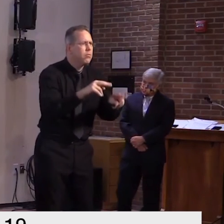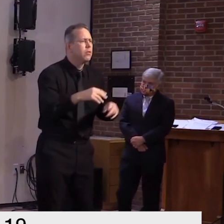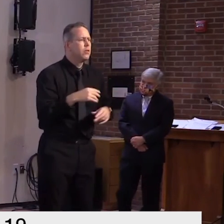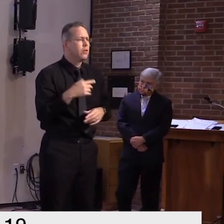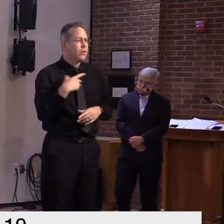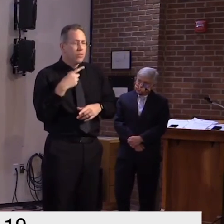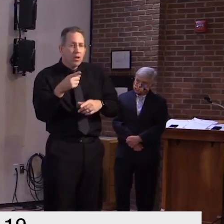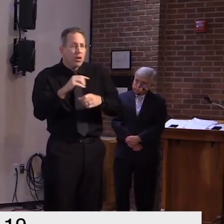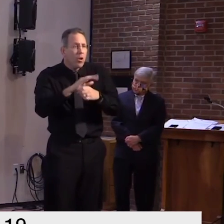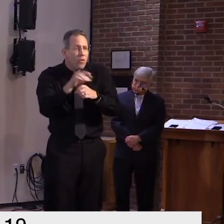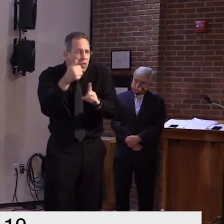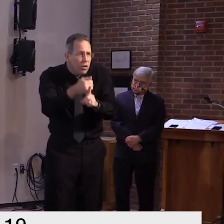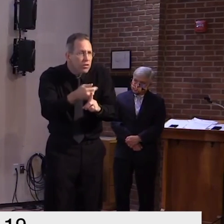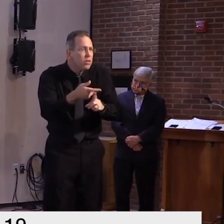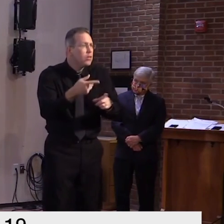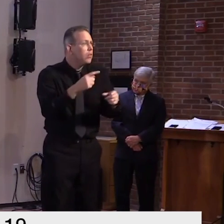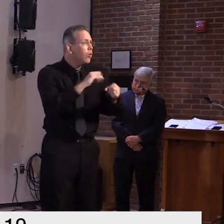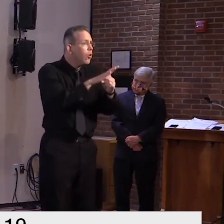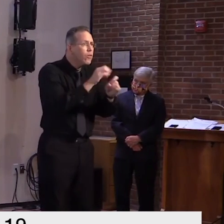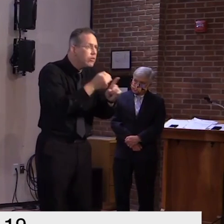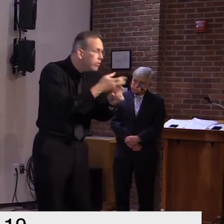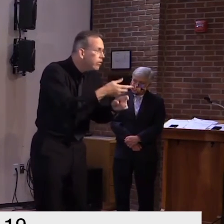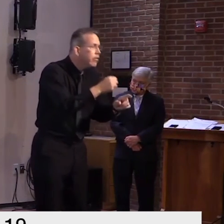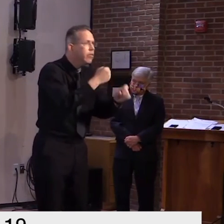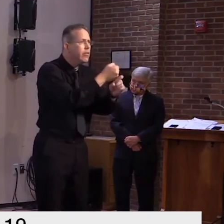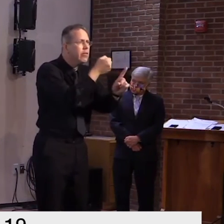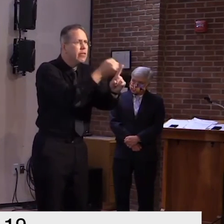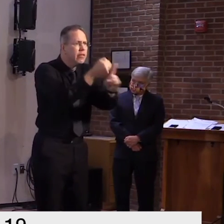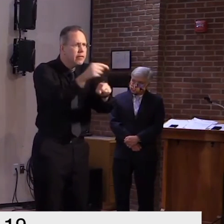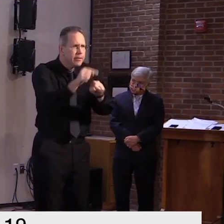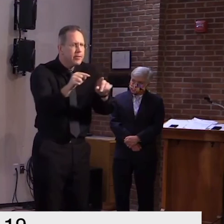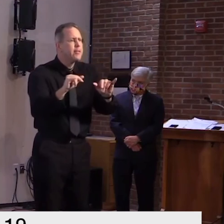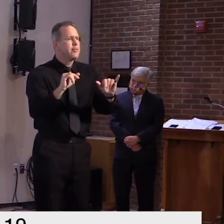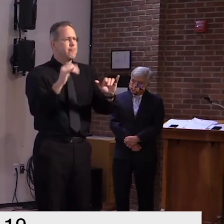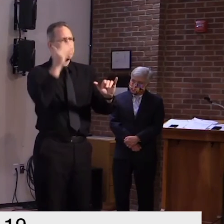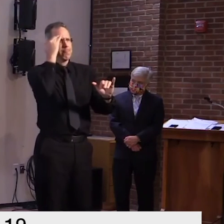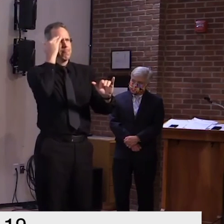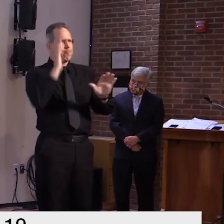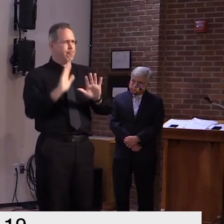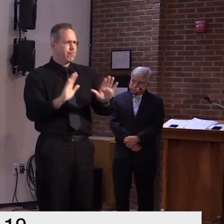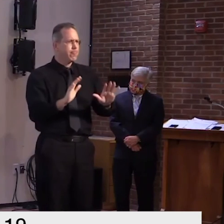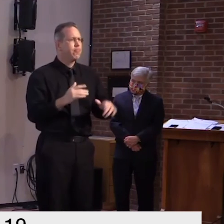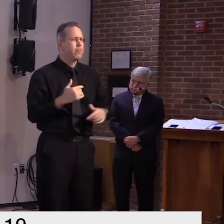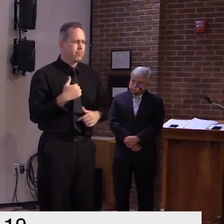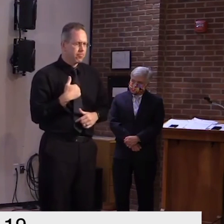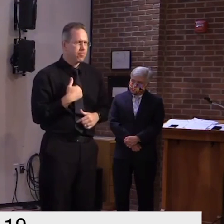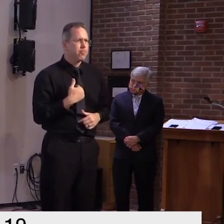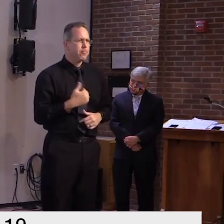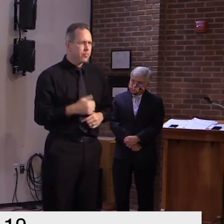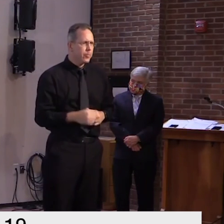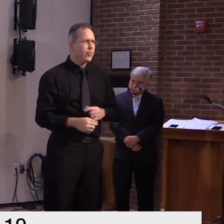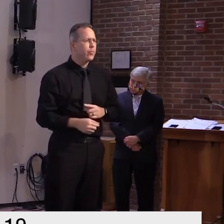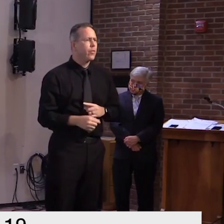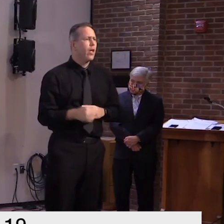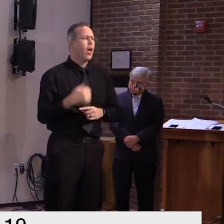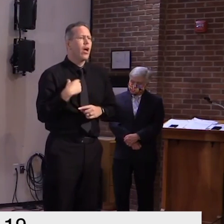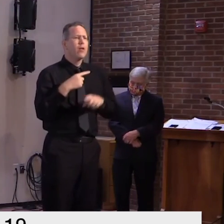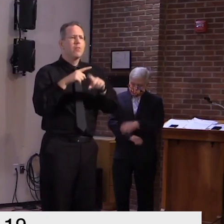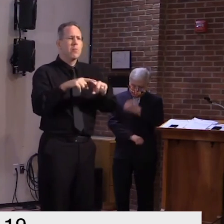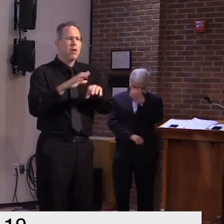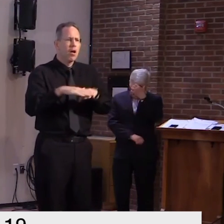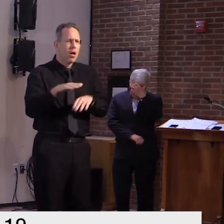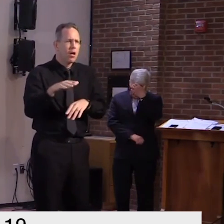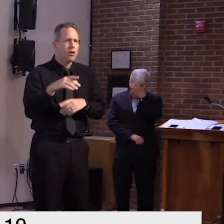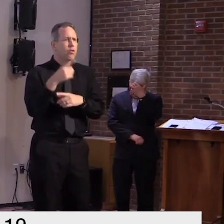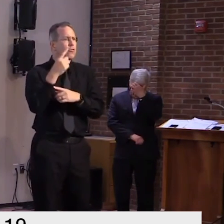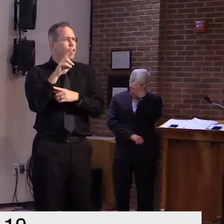simultaneously uh but if for me personally and i rely on dr kelso our epidemiologist as well as dr levine